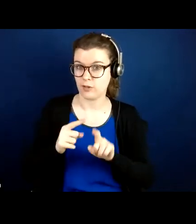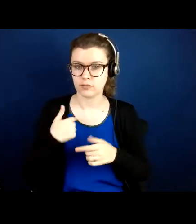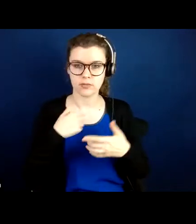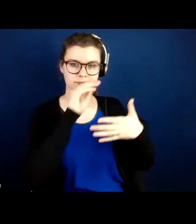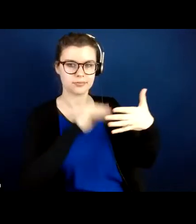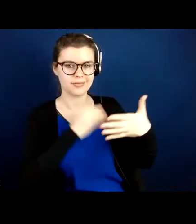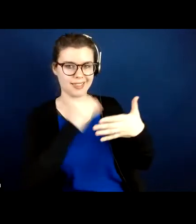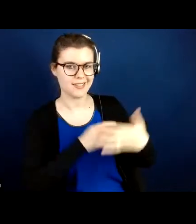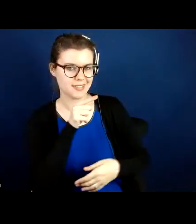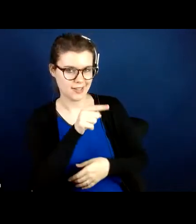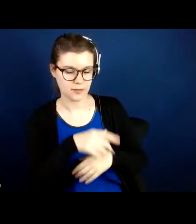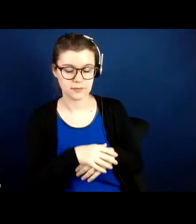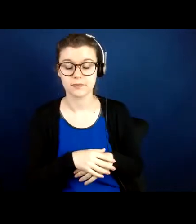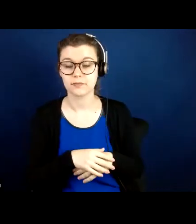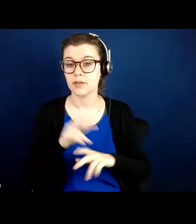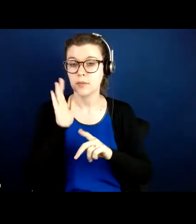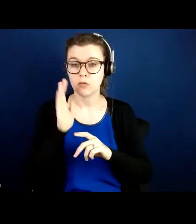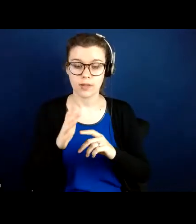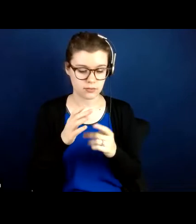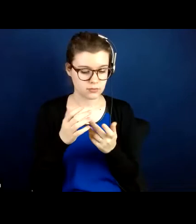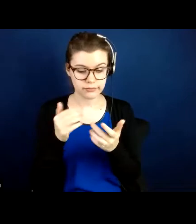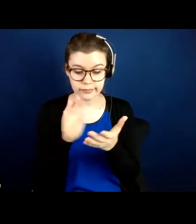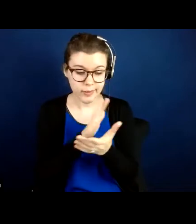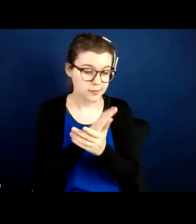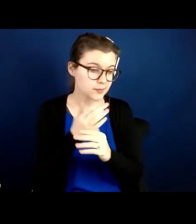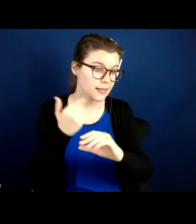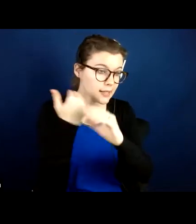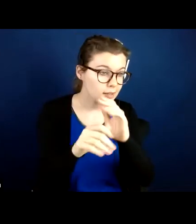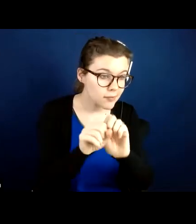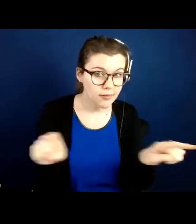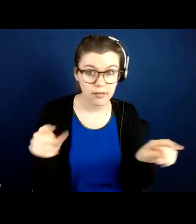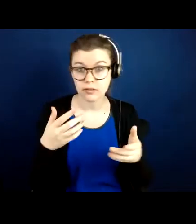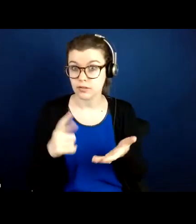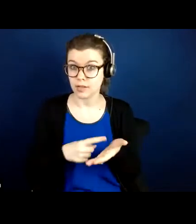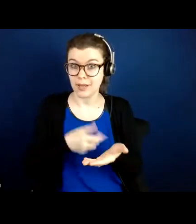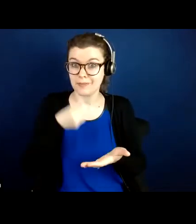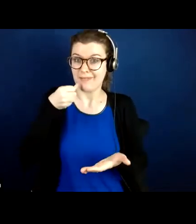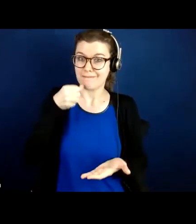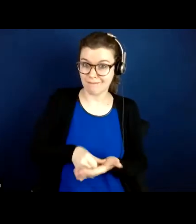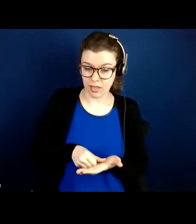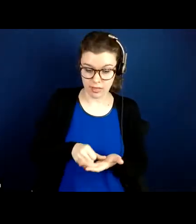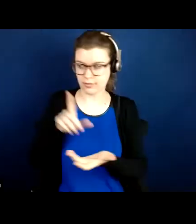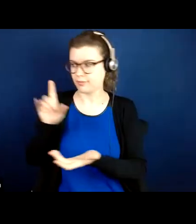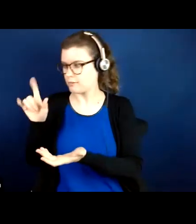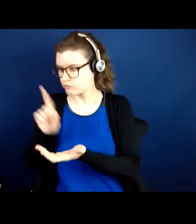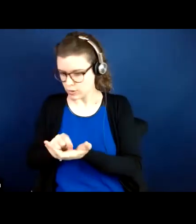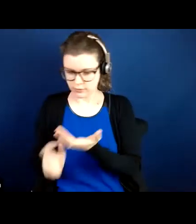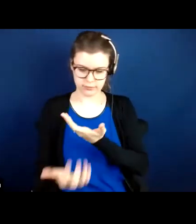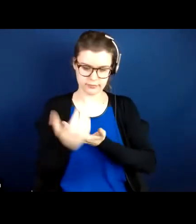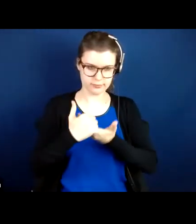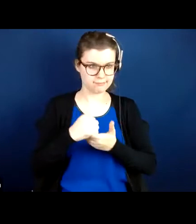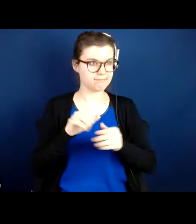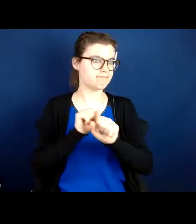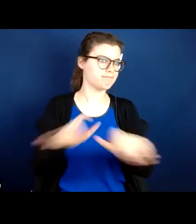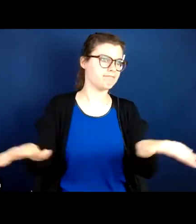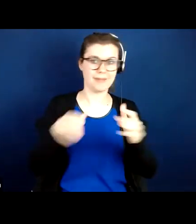oftentimes people email out flyers. Sometimes they mail them out, like print off a flyer, put it in an envelope, send it out to all their